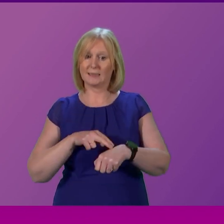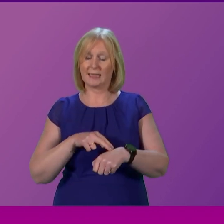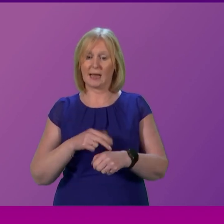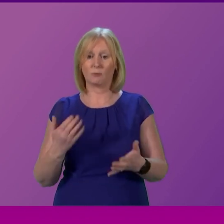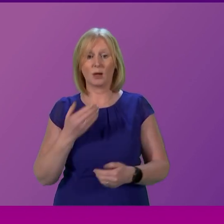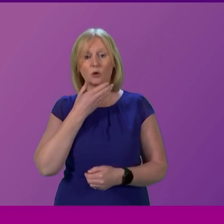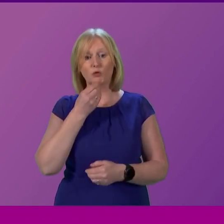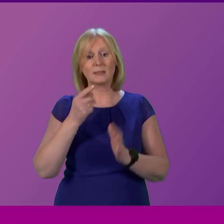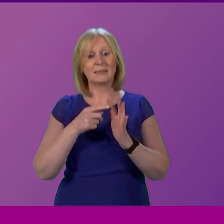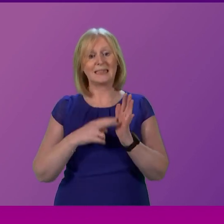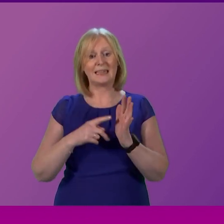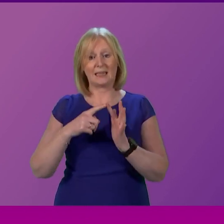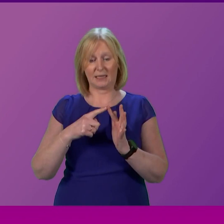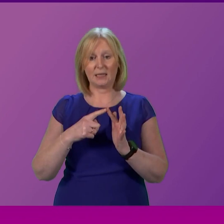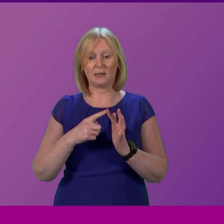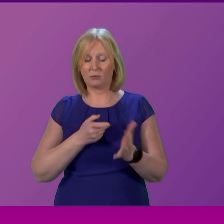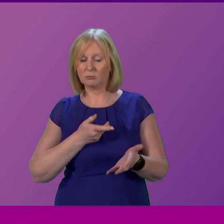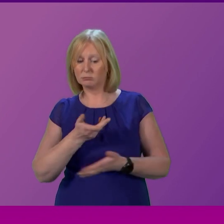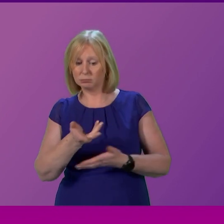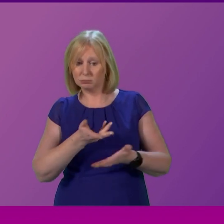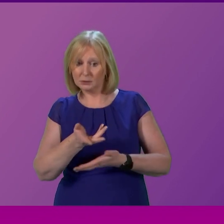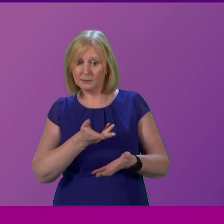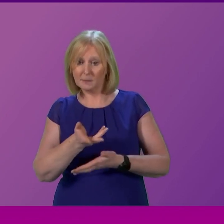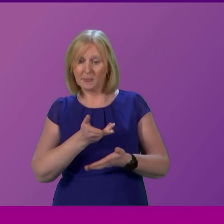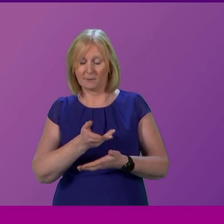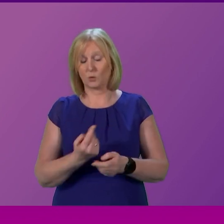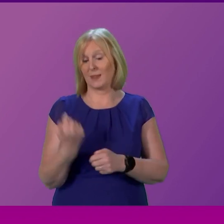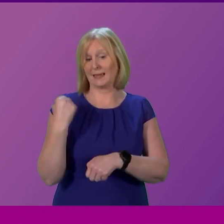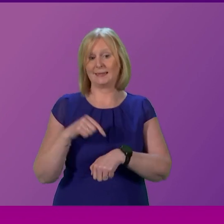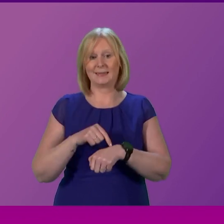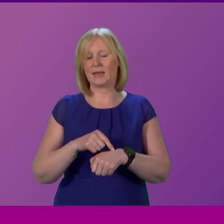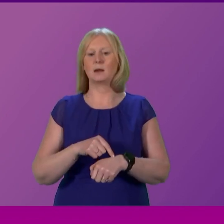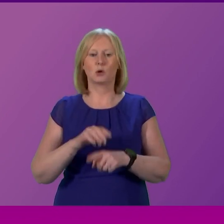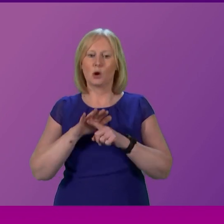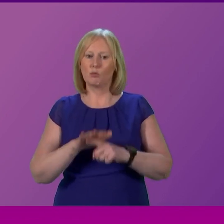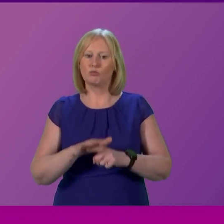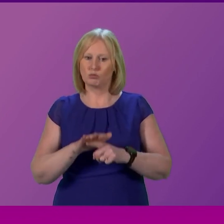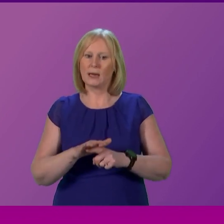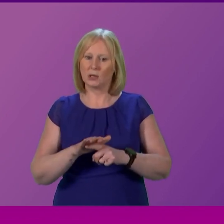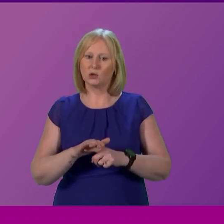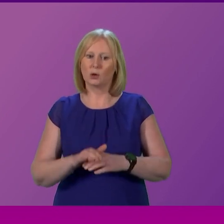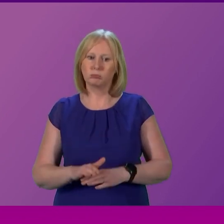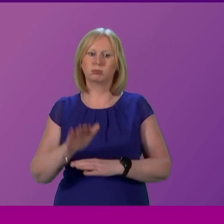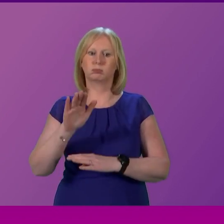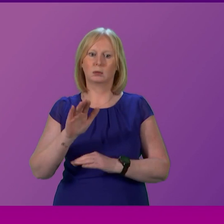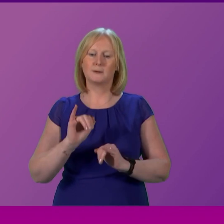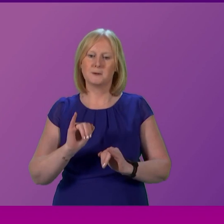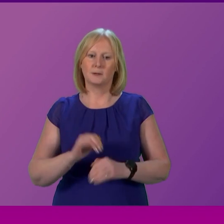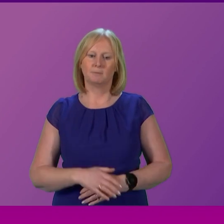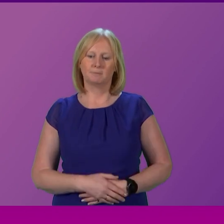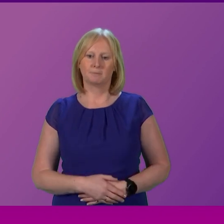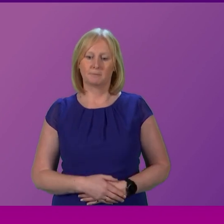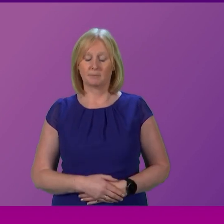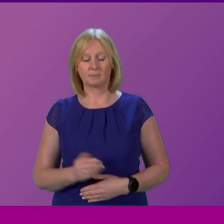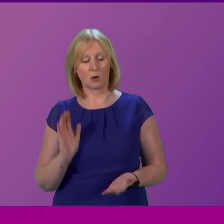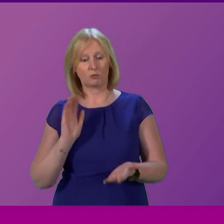Eve so I was there when pressure was at it's one of its highest possible times and moments in fact I went